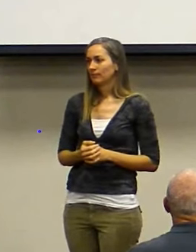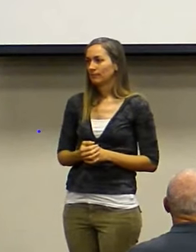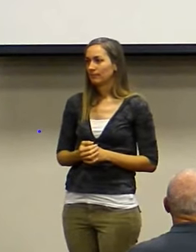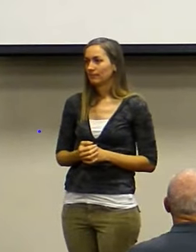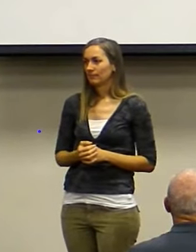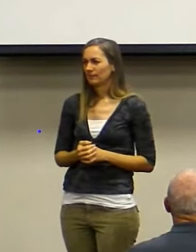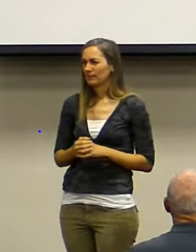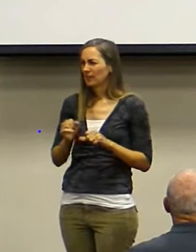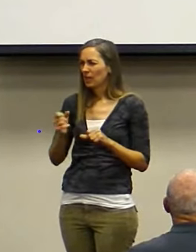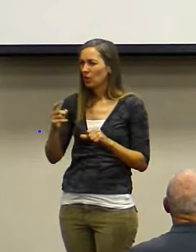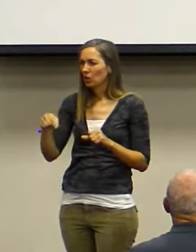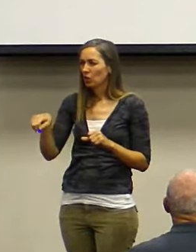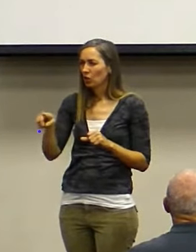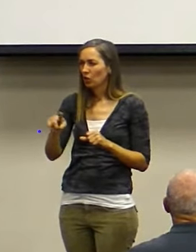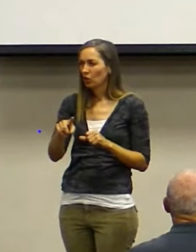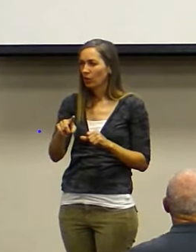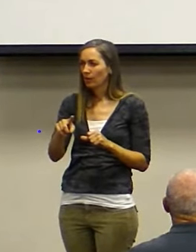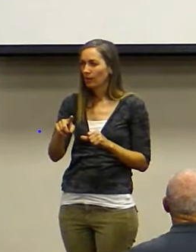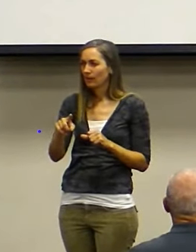Can you fathom for a minute?